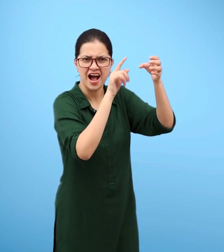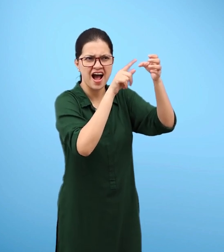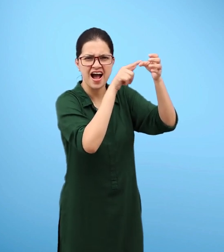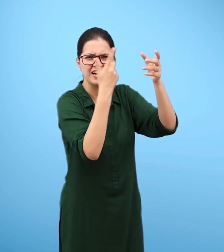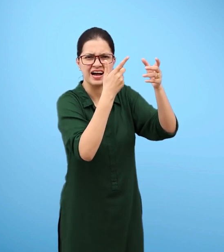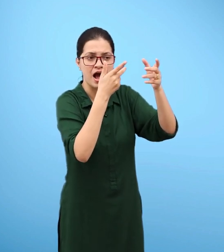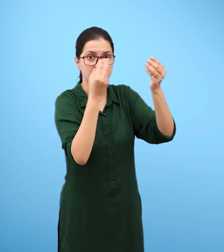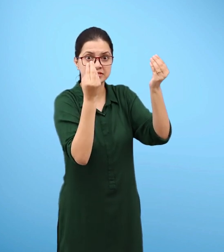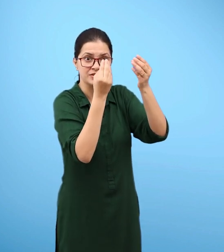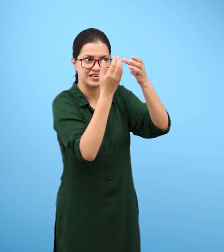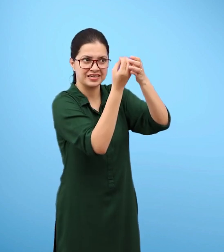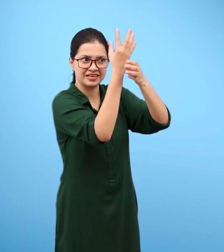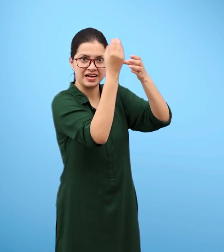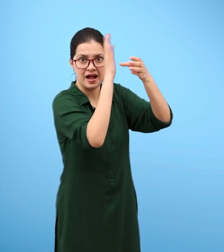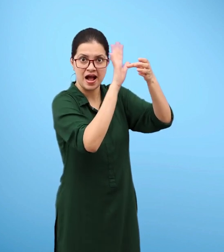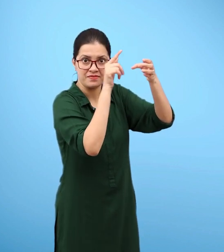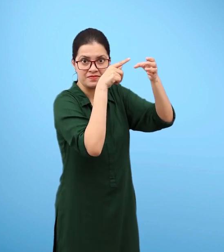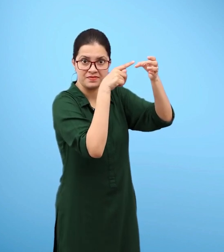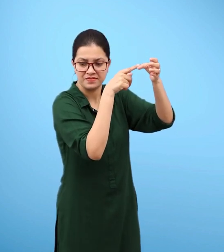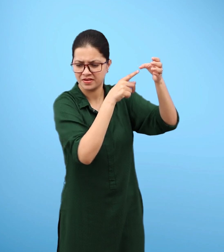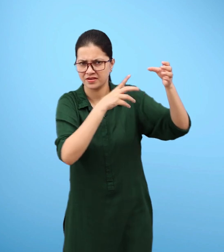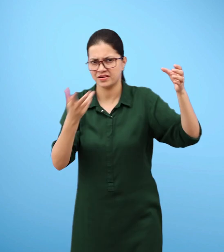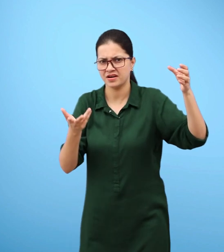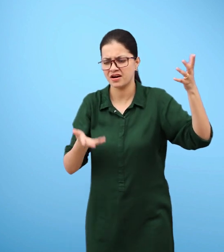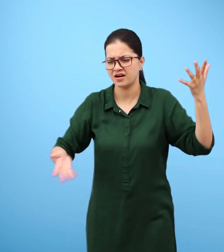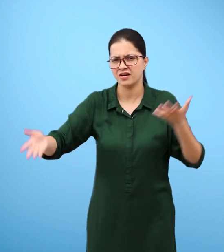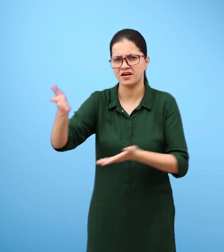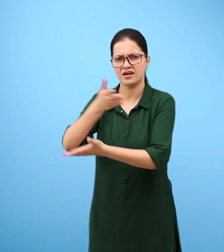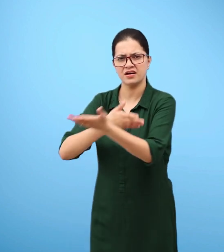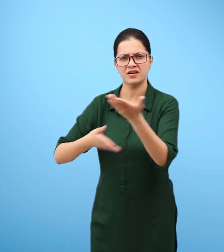This takes the harmful smoke and gases away from our noses.